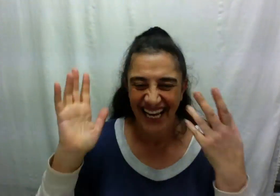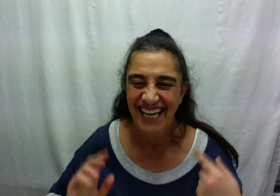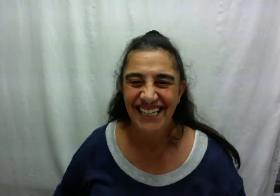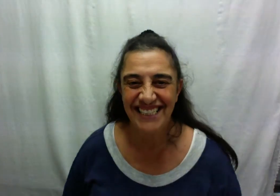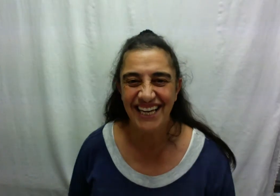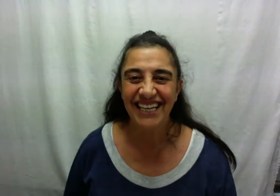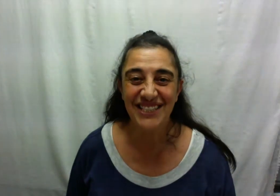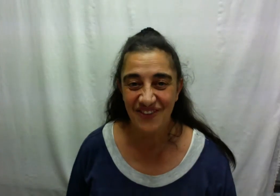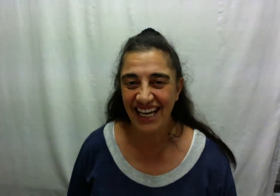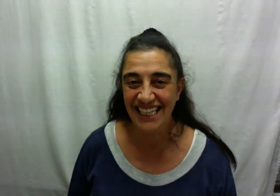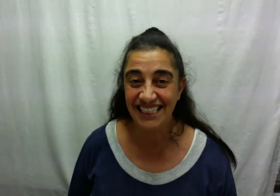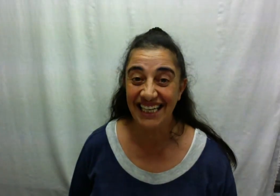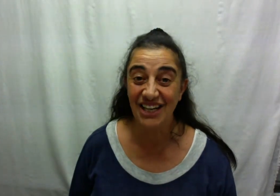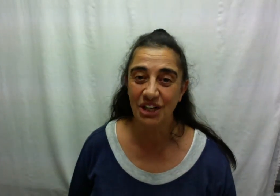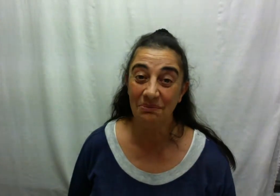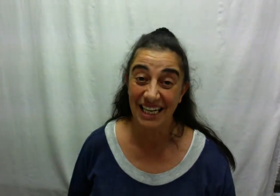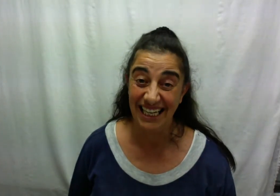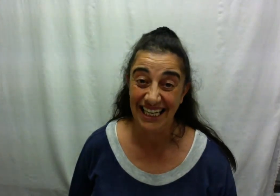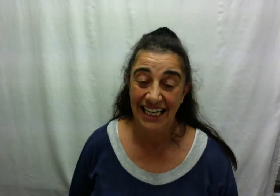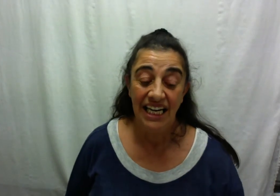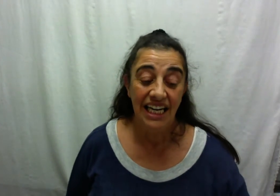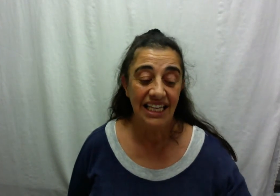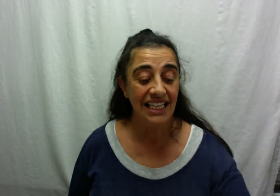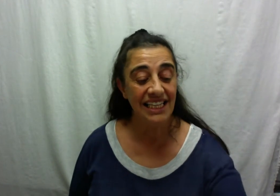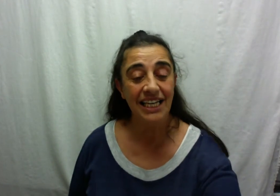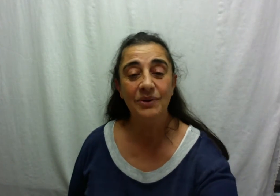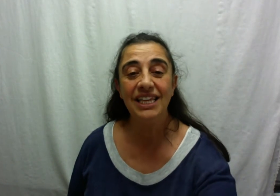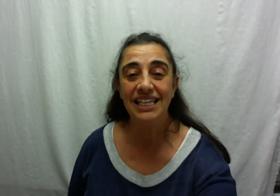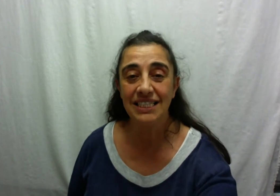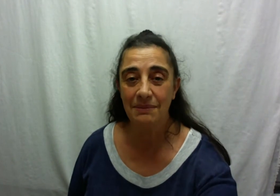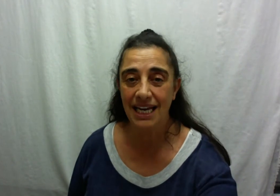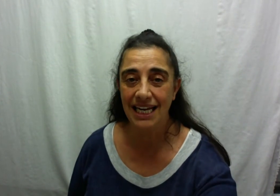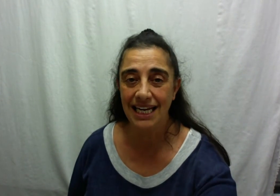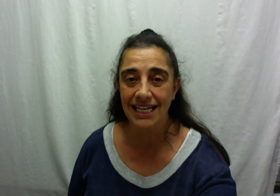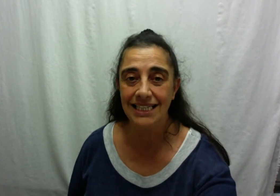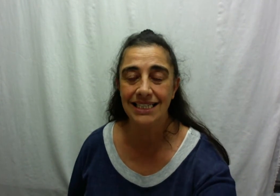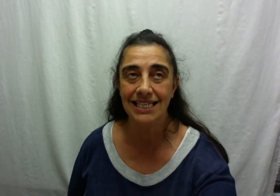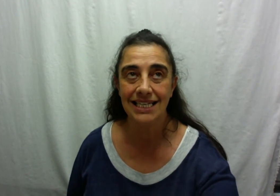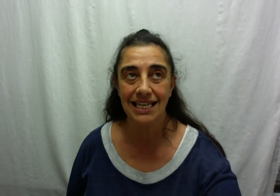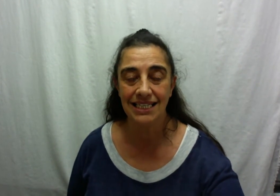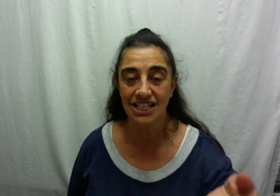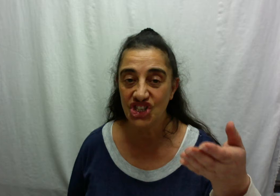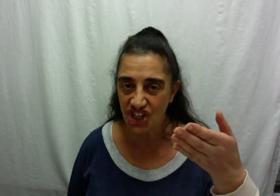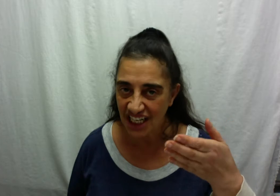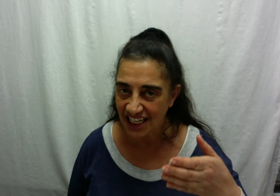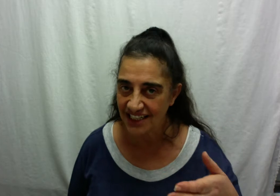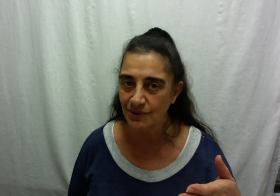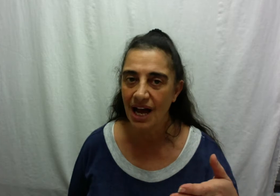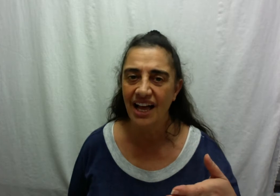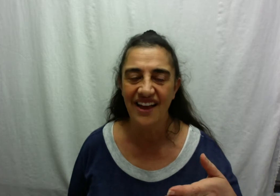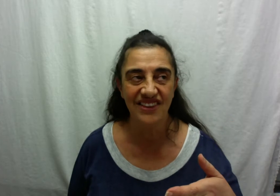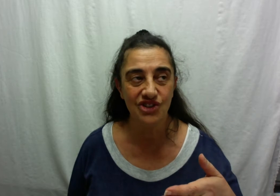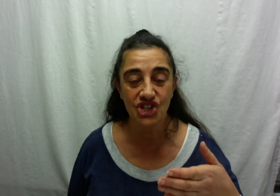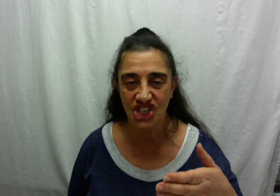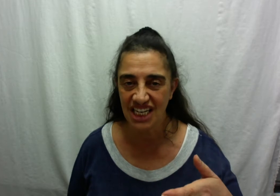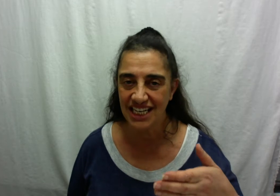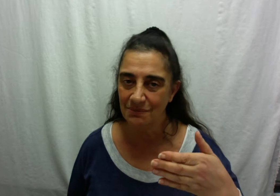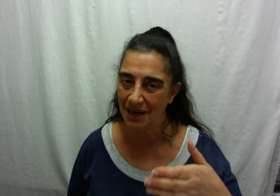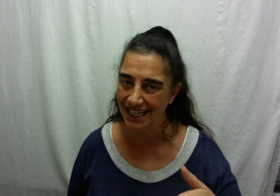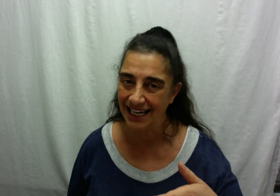so it's money sitting on money the thing with this money is there's a shedding as well and you're shedding money